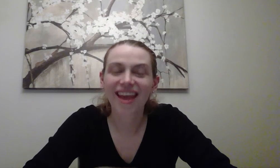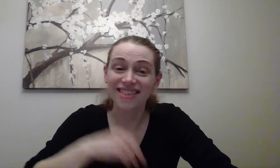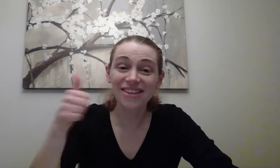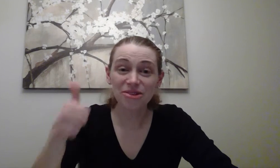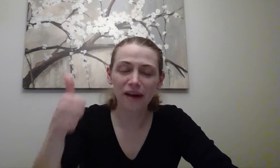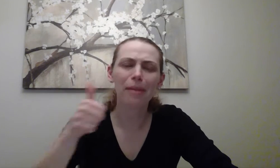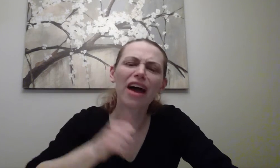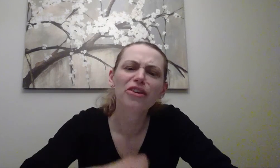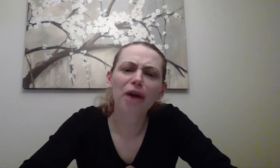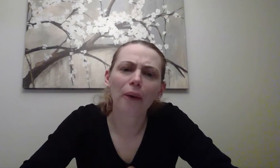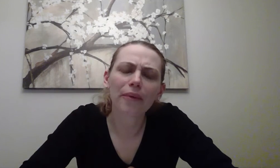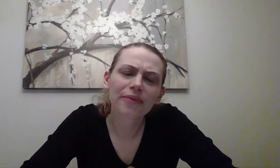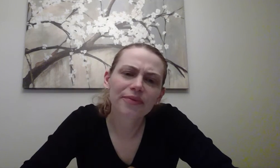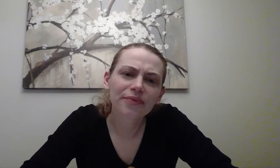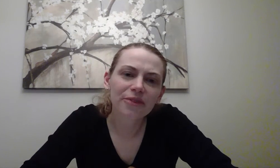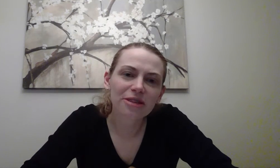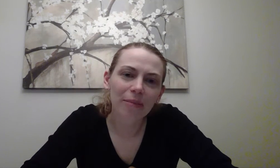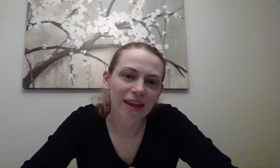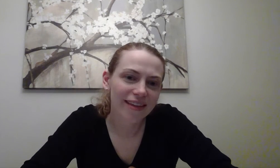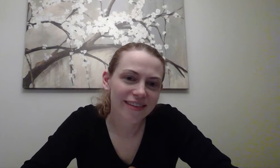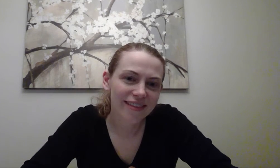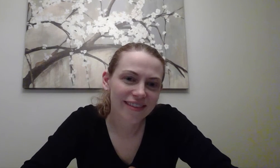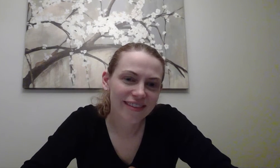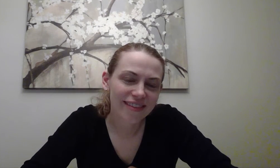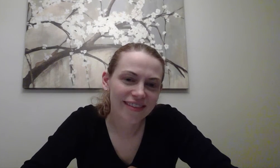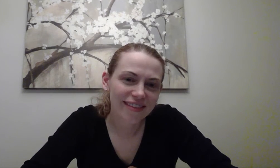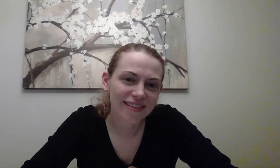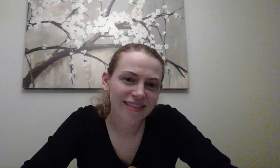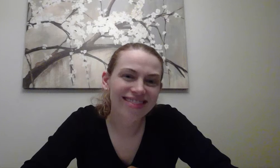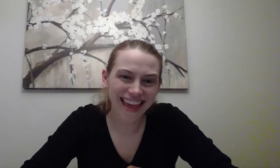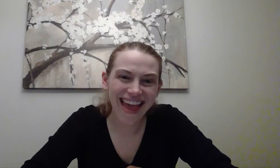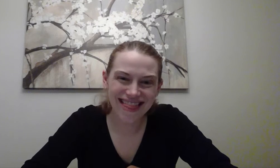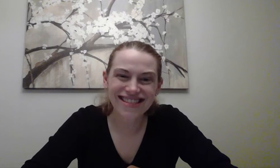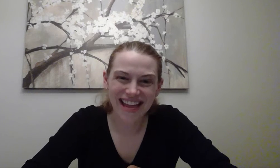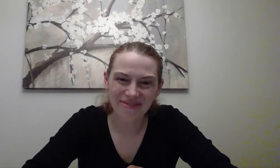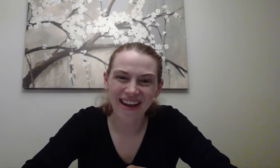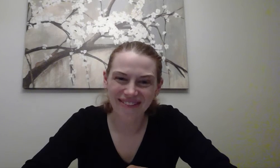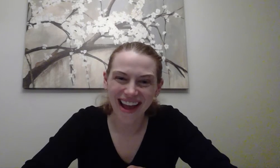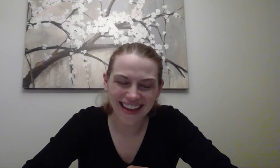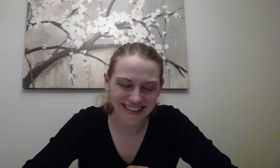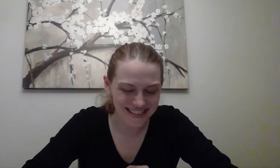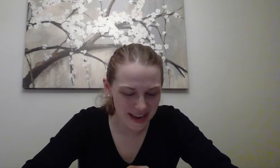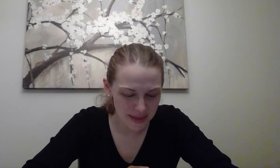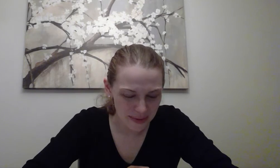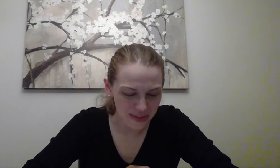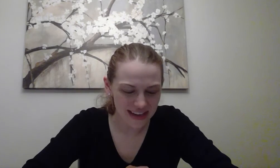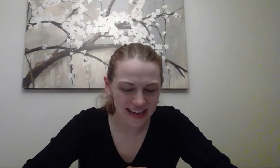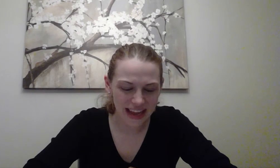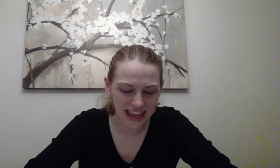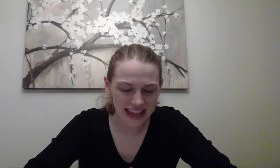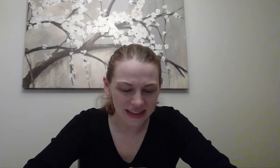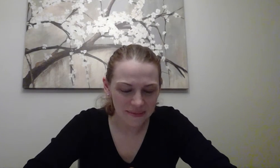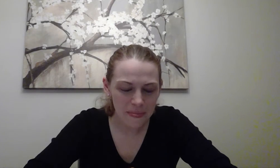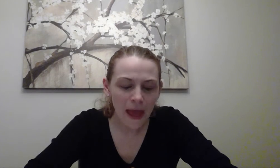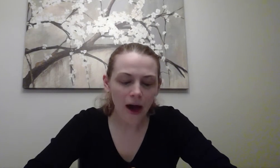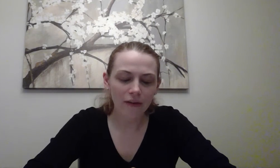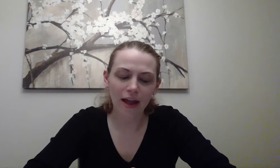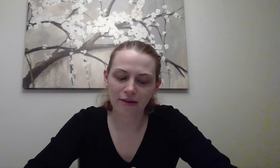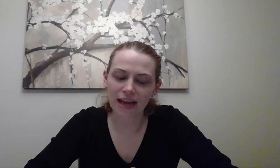They do rhyme. How do you know? You tell me. They end the same way, right? Good job. They both end in ig. Alright, our